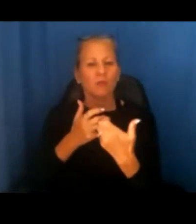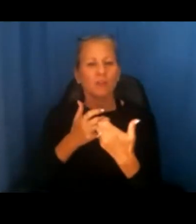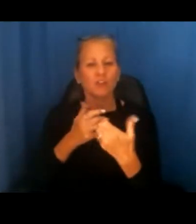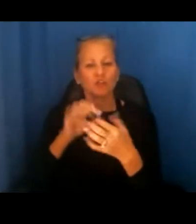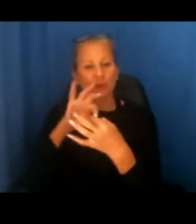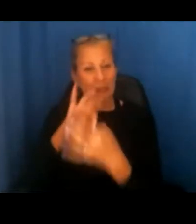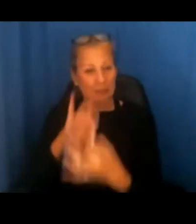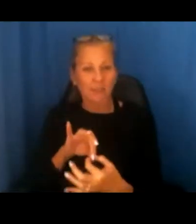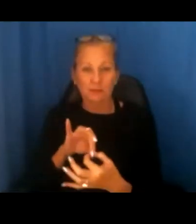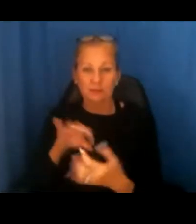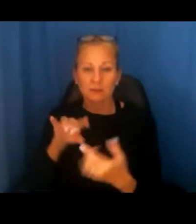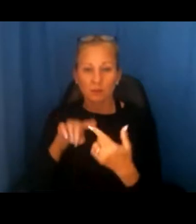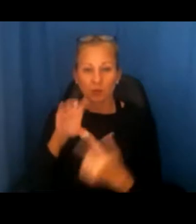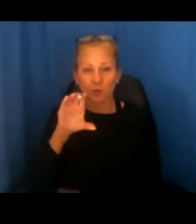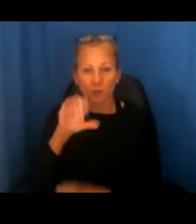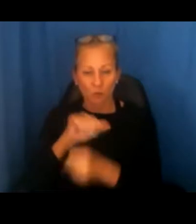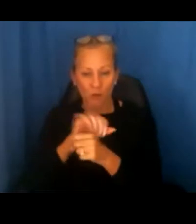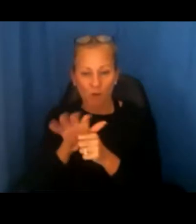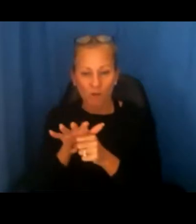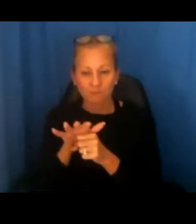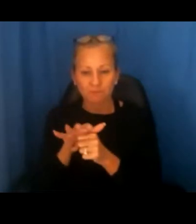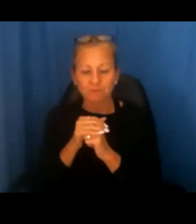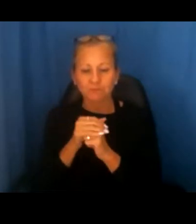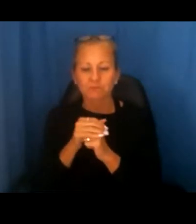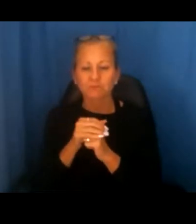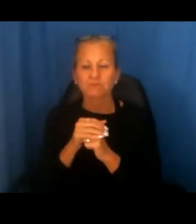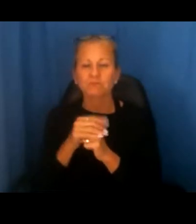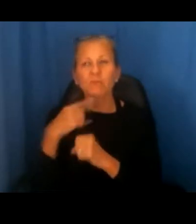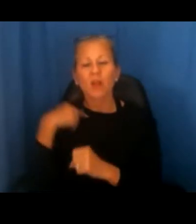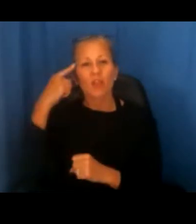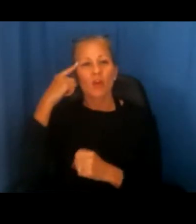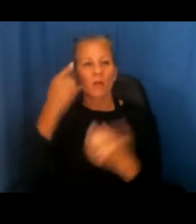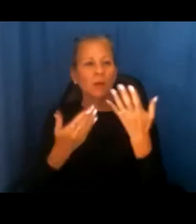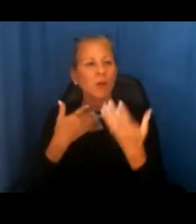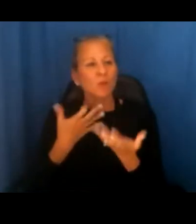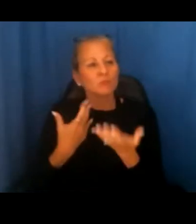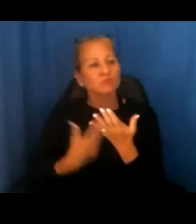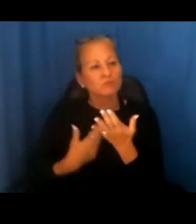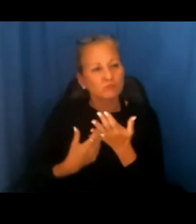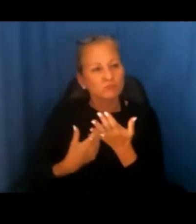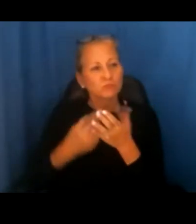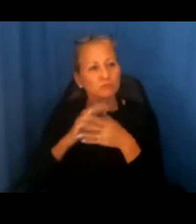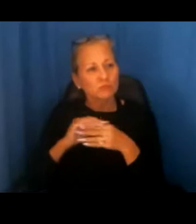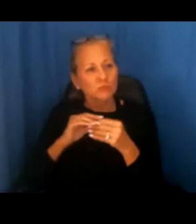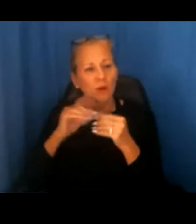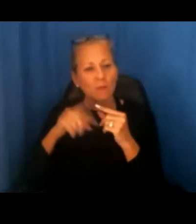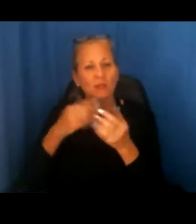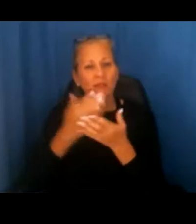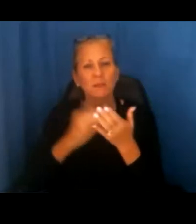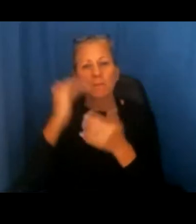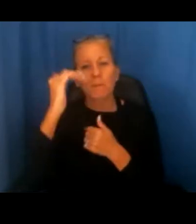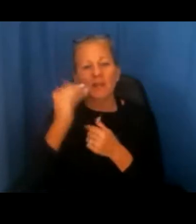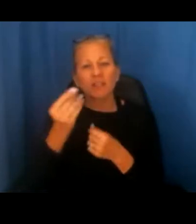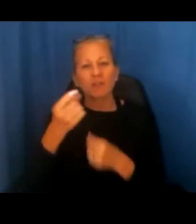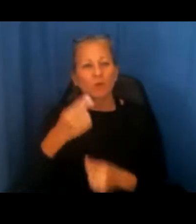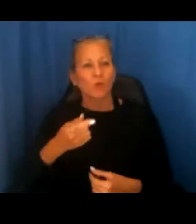related to the COVID pandemic. So I thought maybe I would talk through some of these to give you a